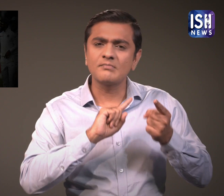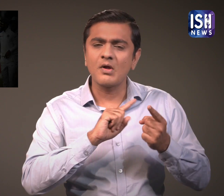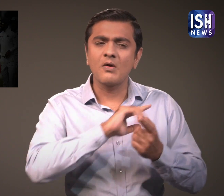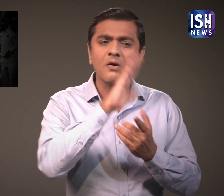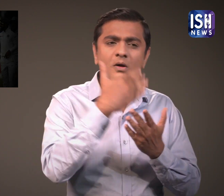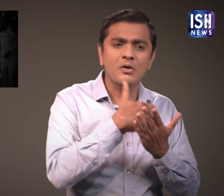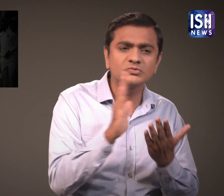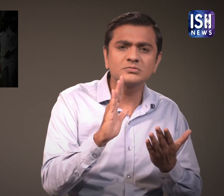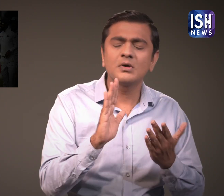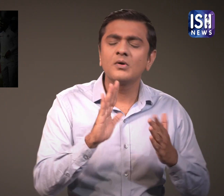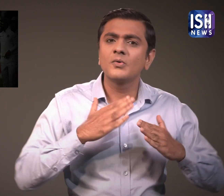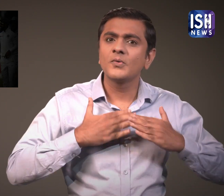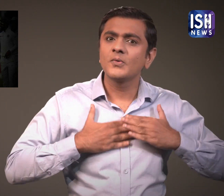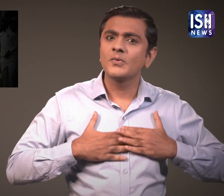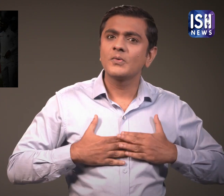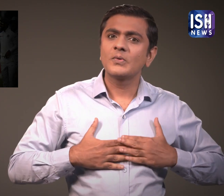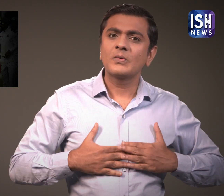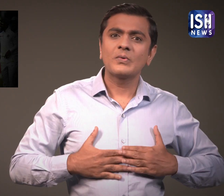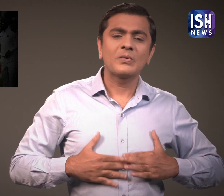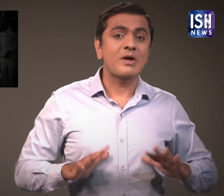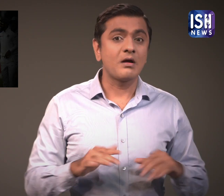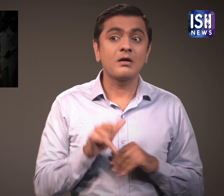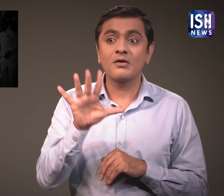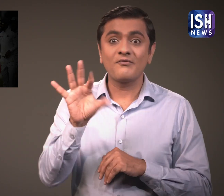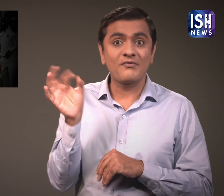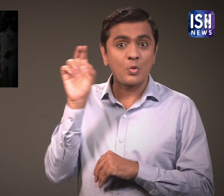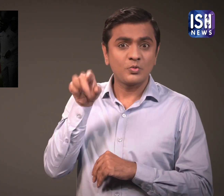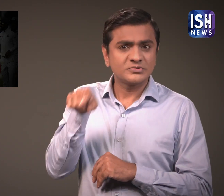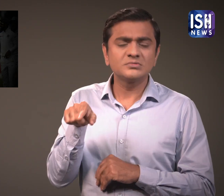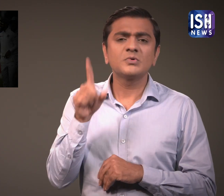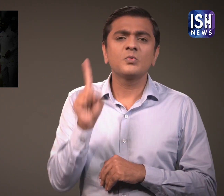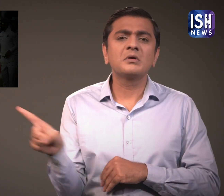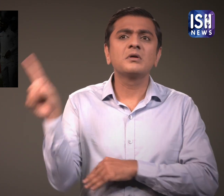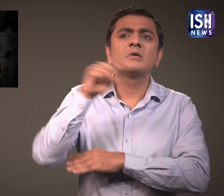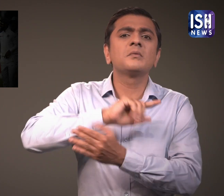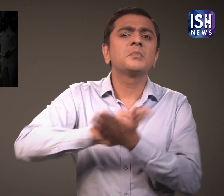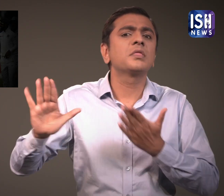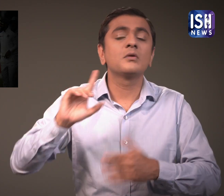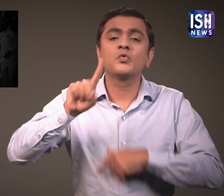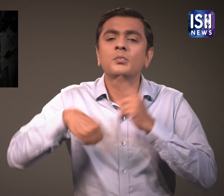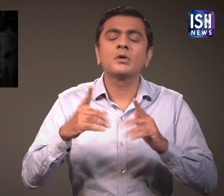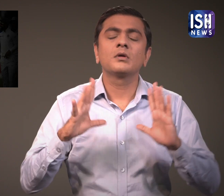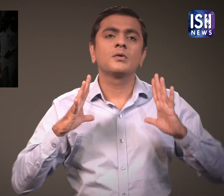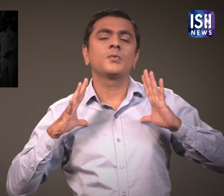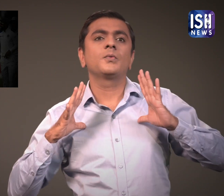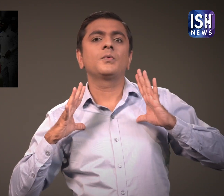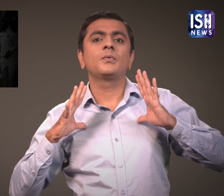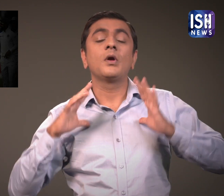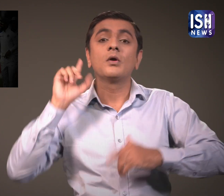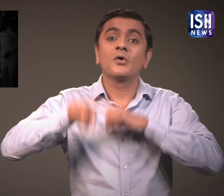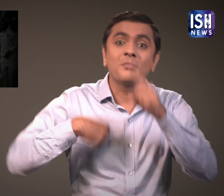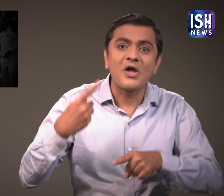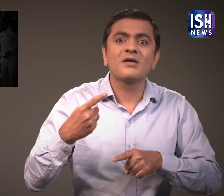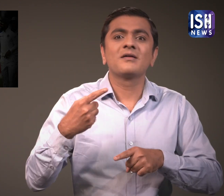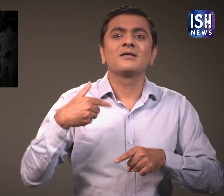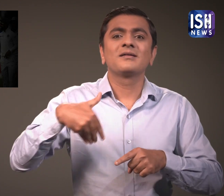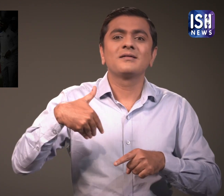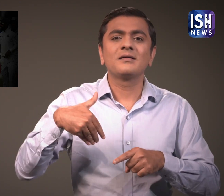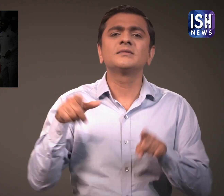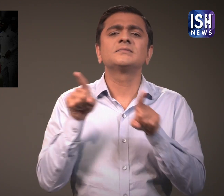played patiently till the opponents are all out. After an ODI or a T20i match, the next day is a